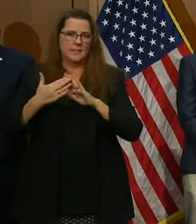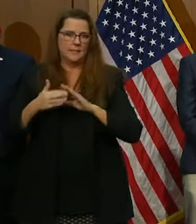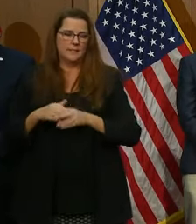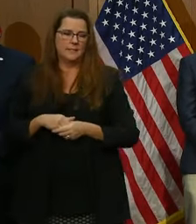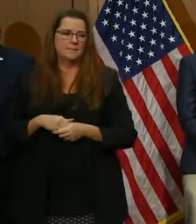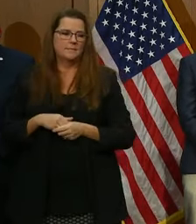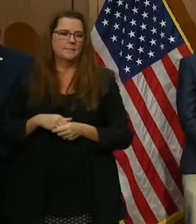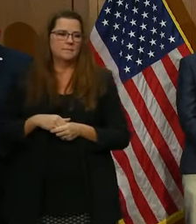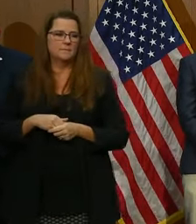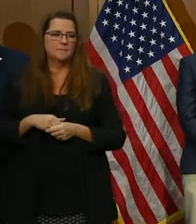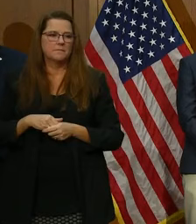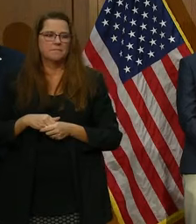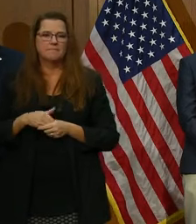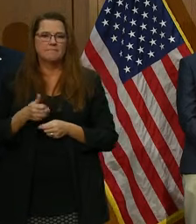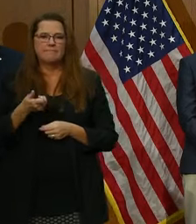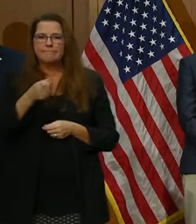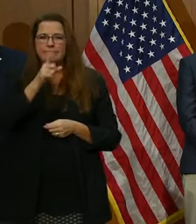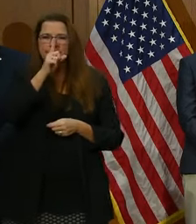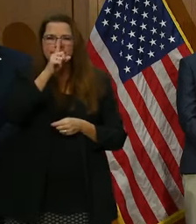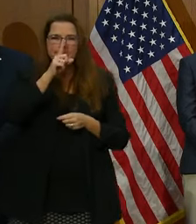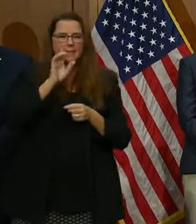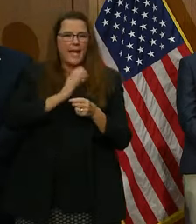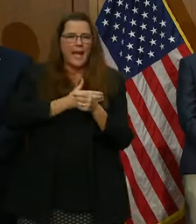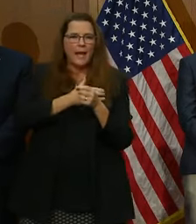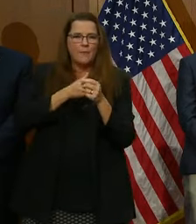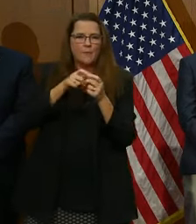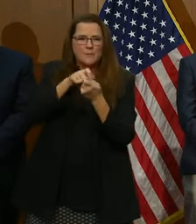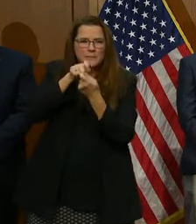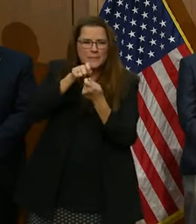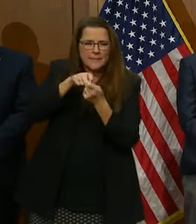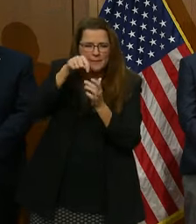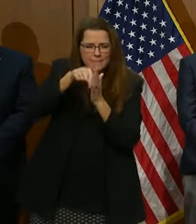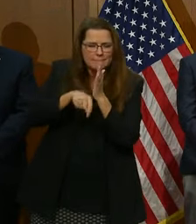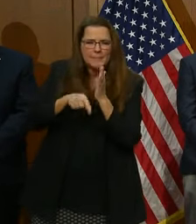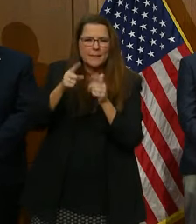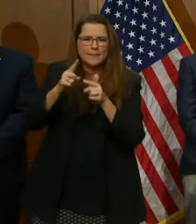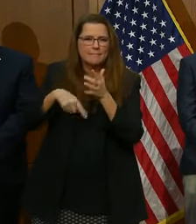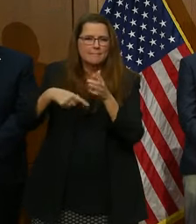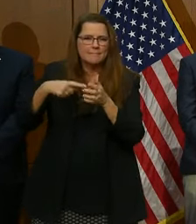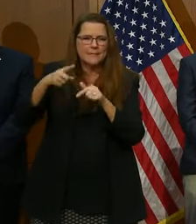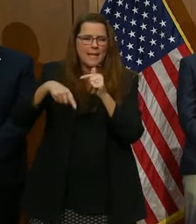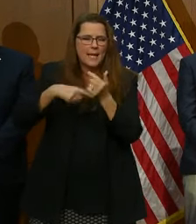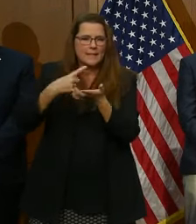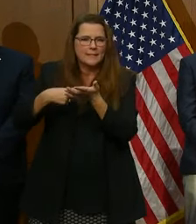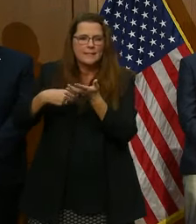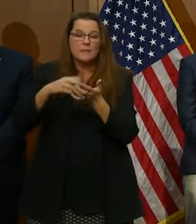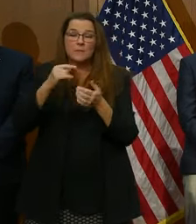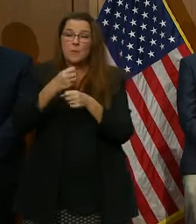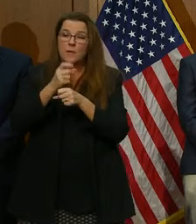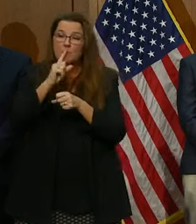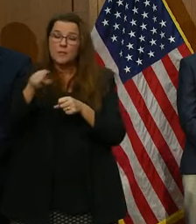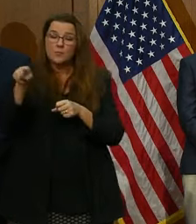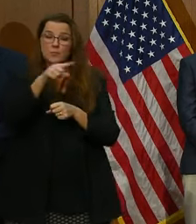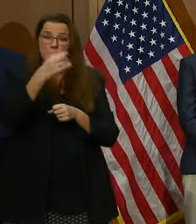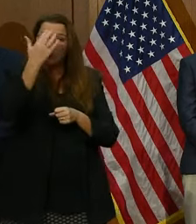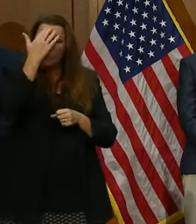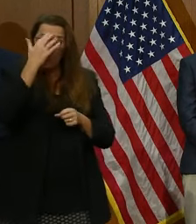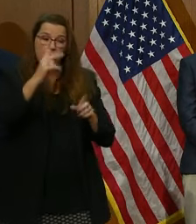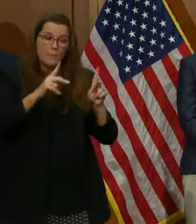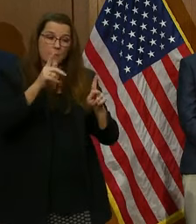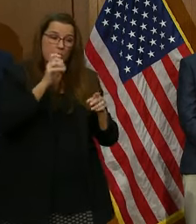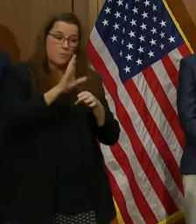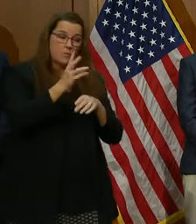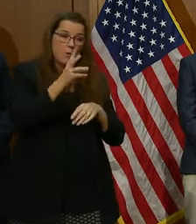be able to discuss with you operational tactics, but want to assure city residents, workers, and business owners that law